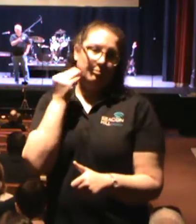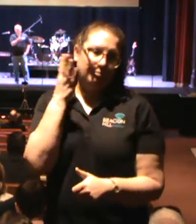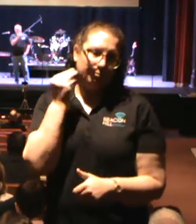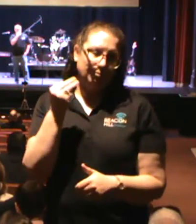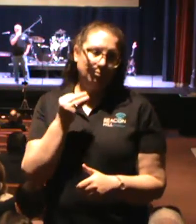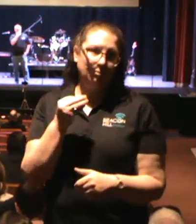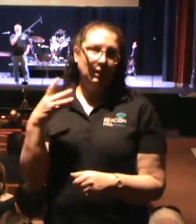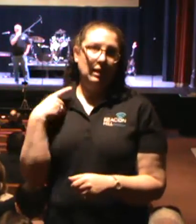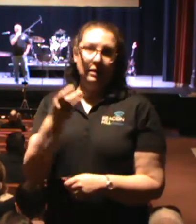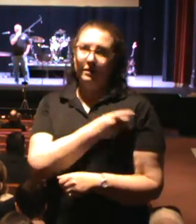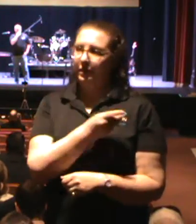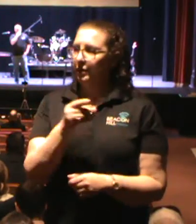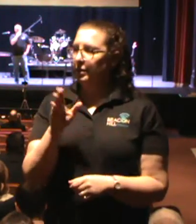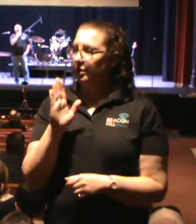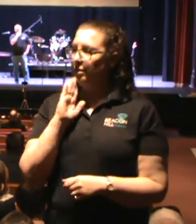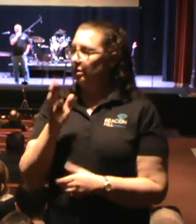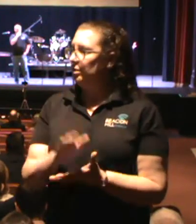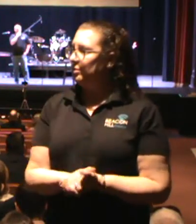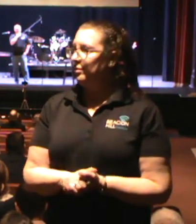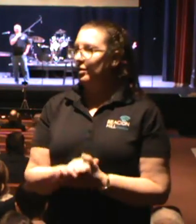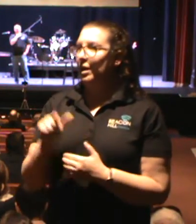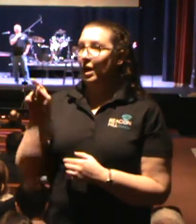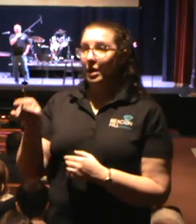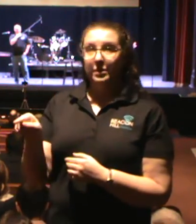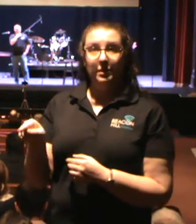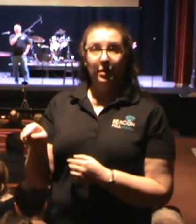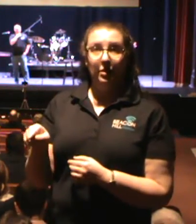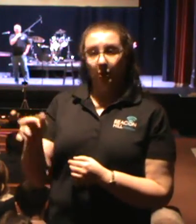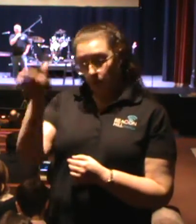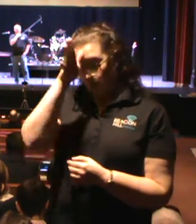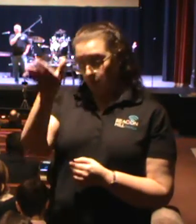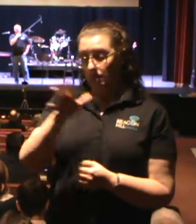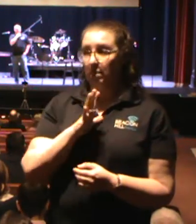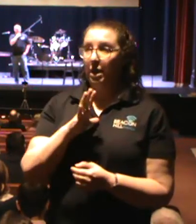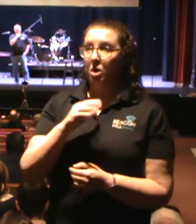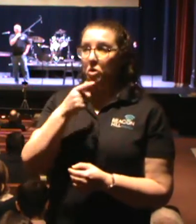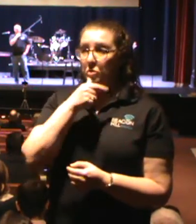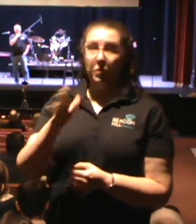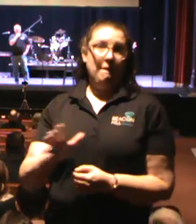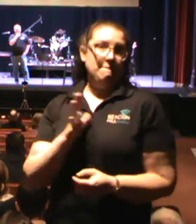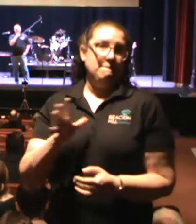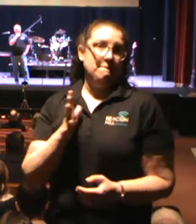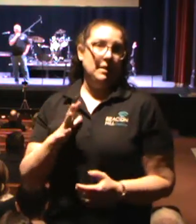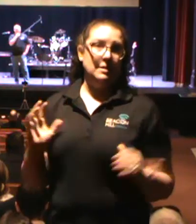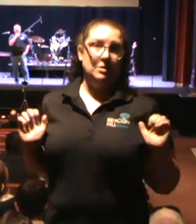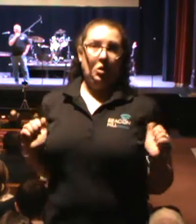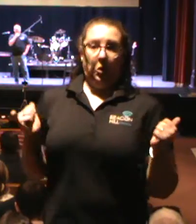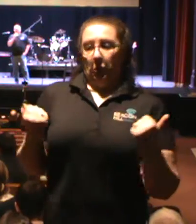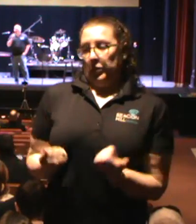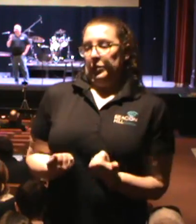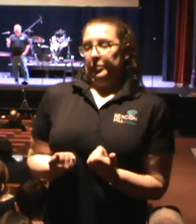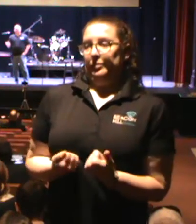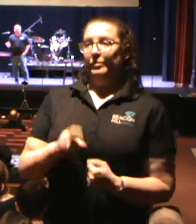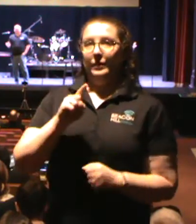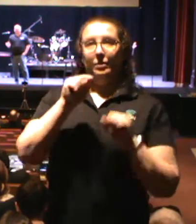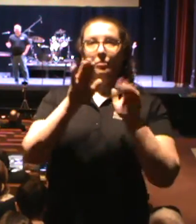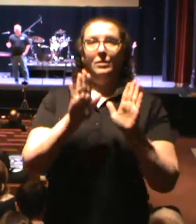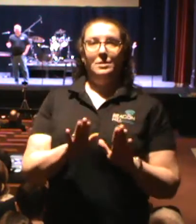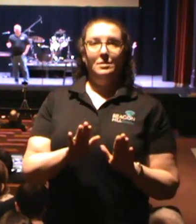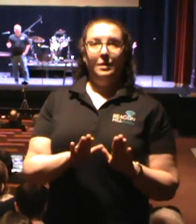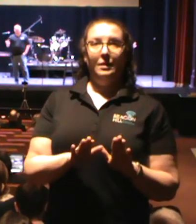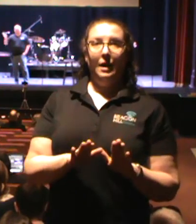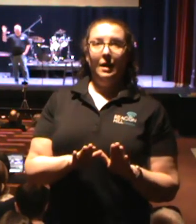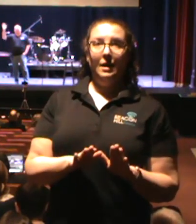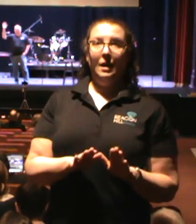think first experience with deacons are? They're the guys who show up in suits one Sunday a month and sit on the front row and hand out